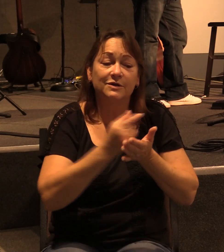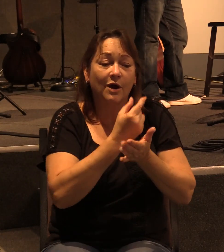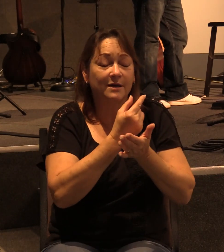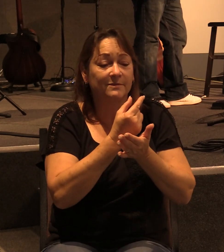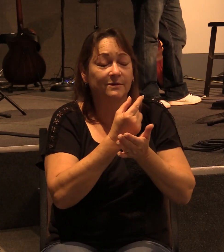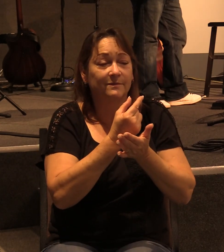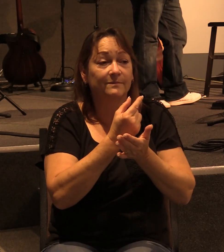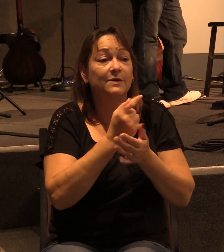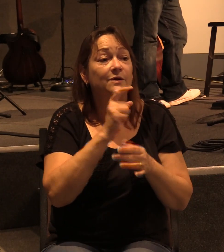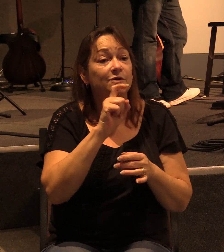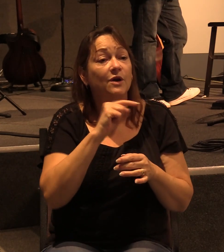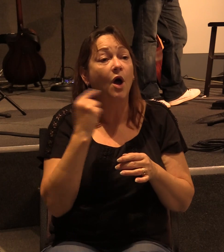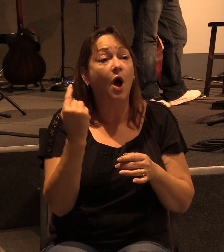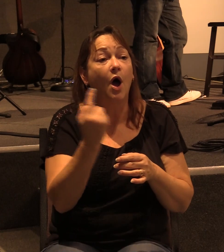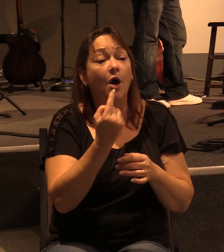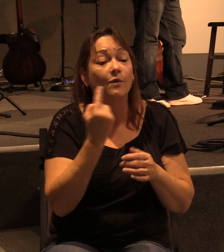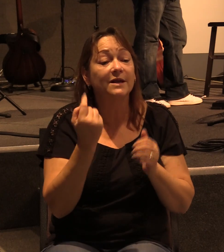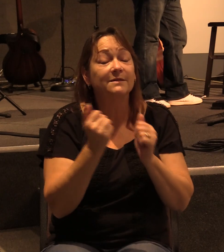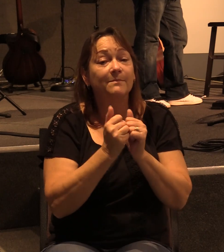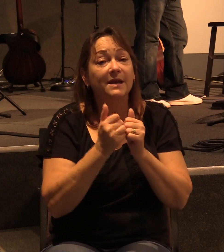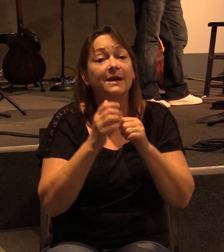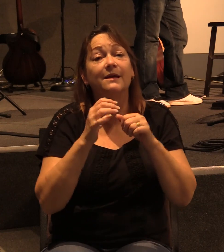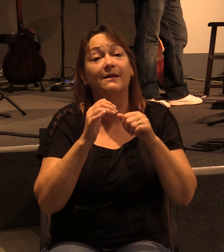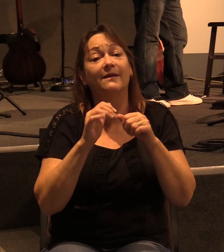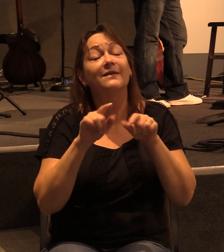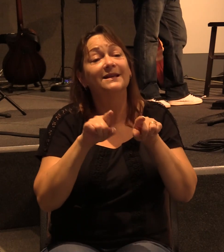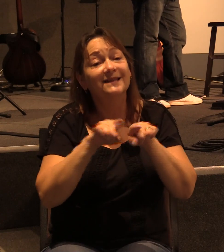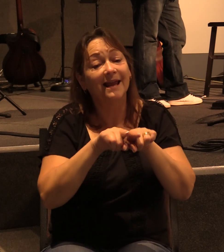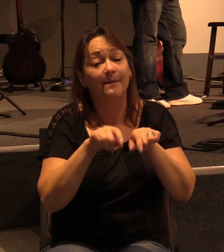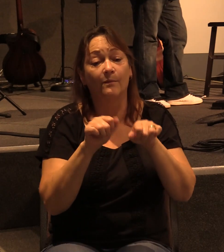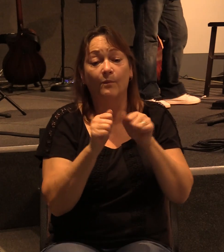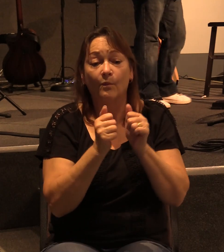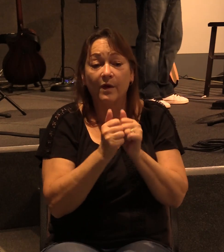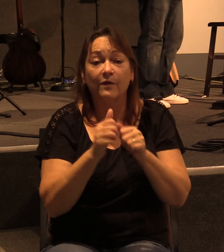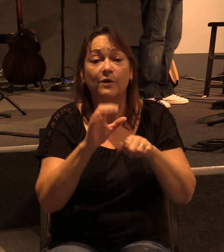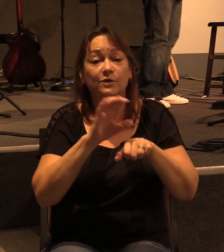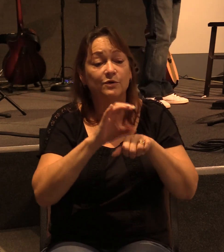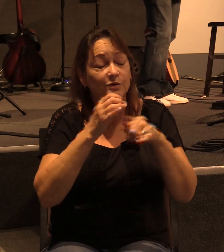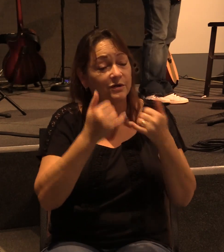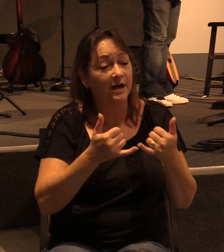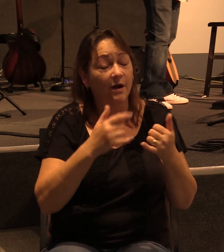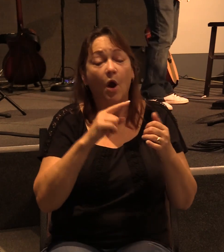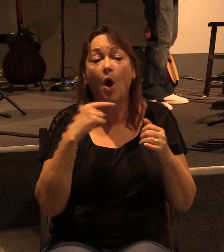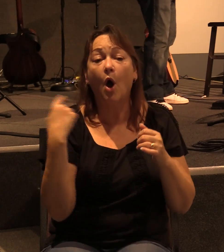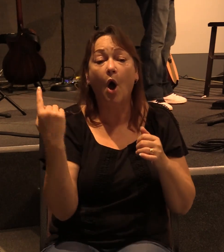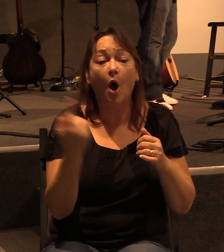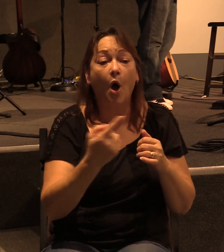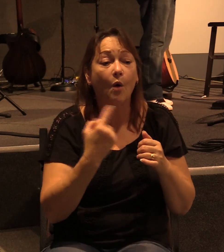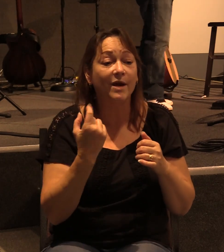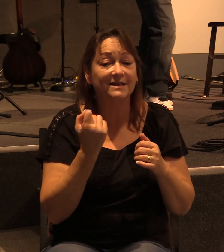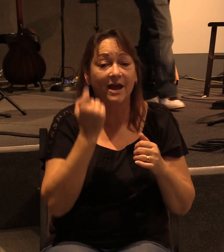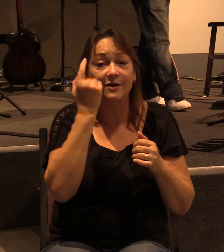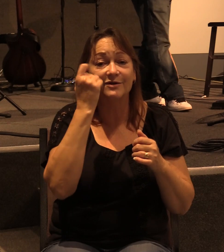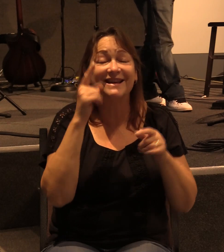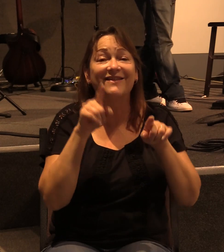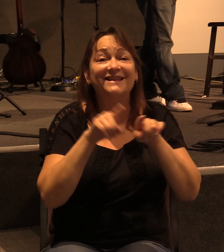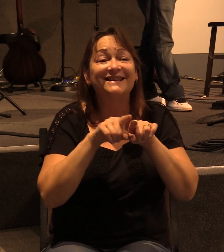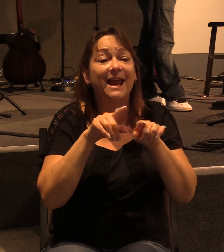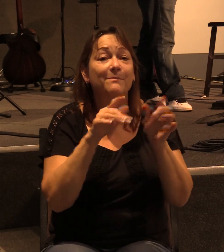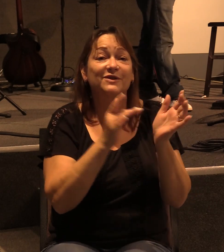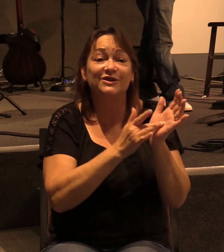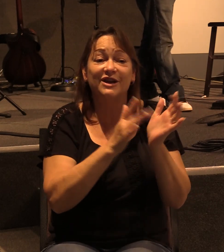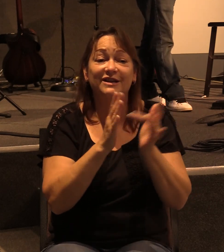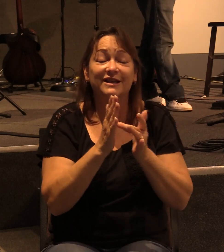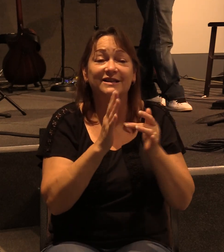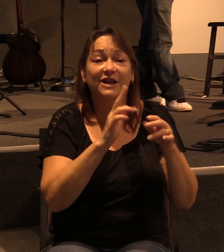and so it should always be with the church today guys may we always understand the same Jesus called us to different